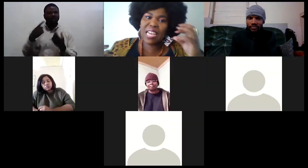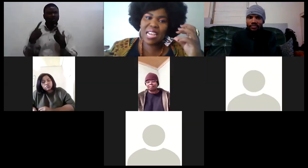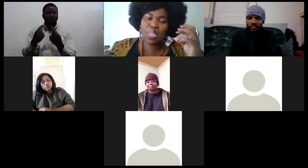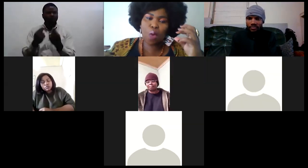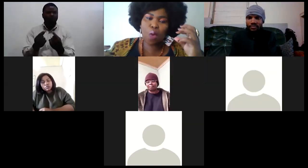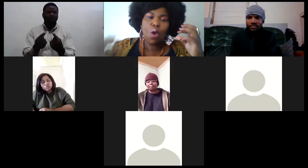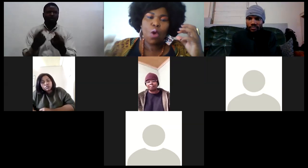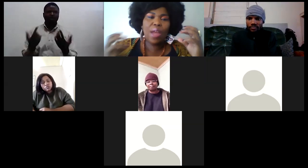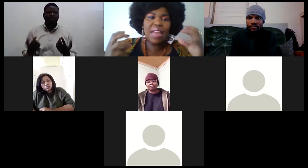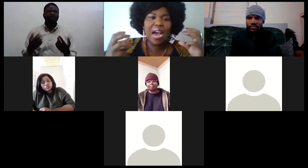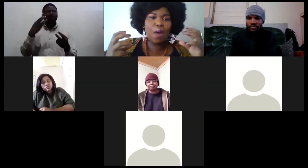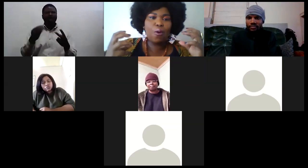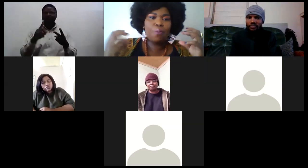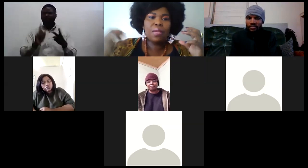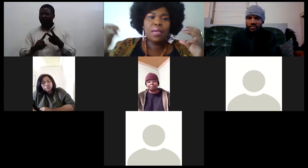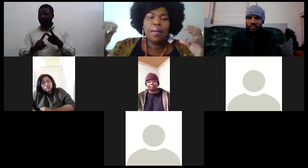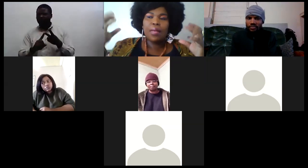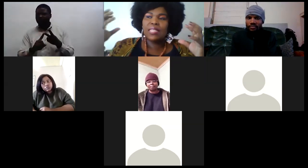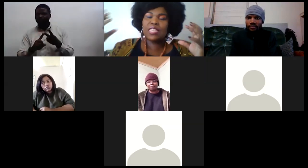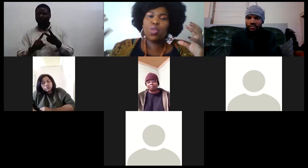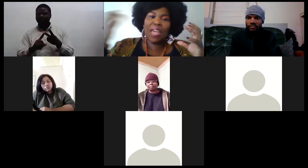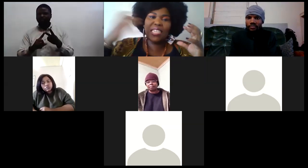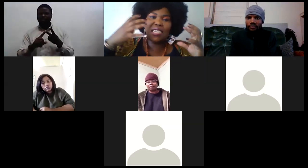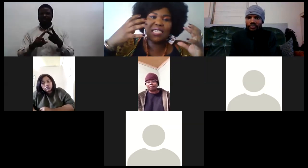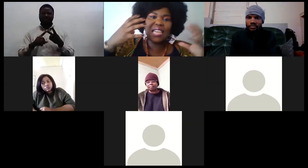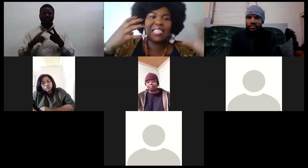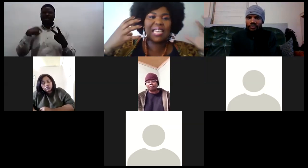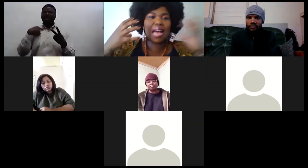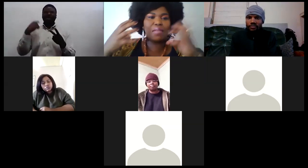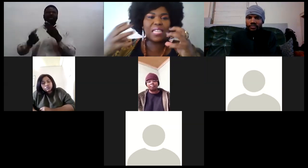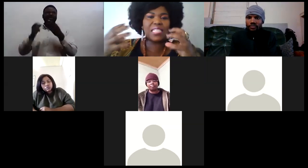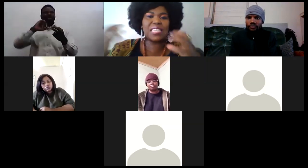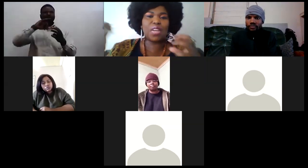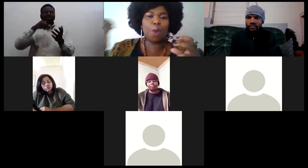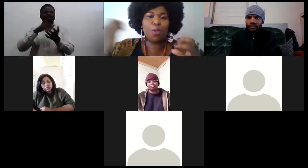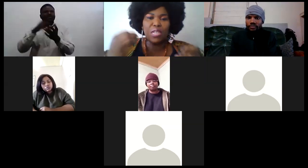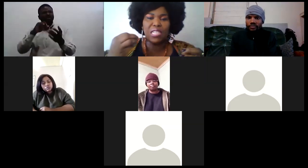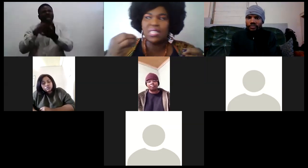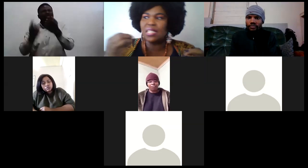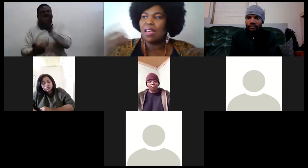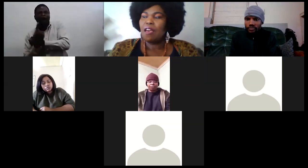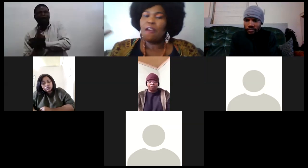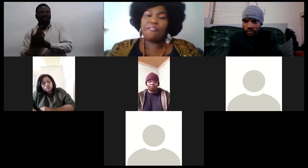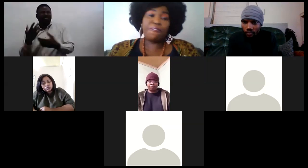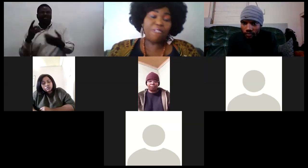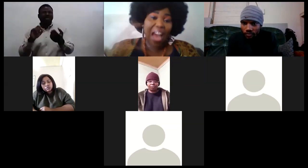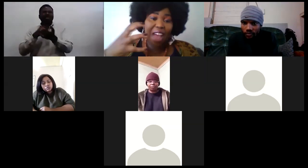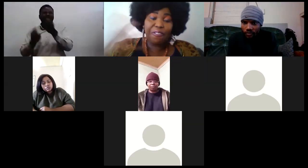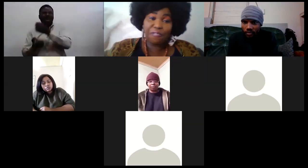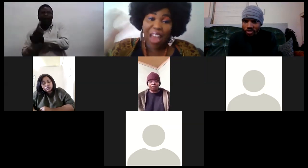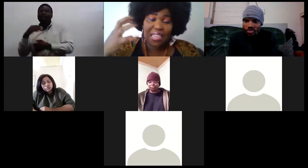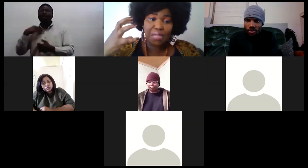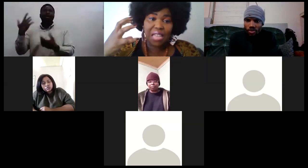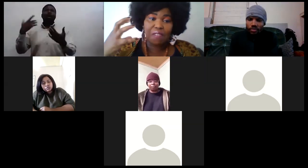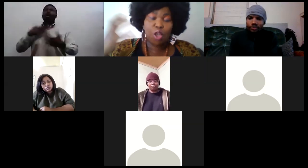spontaneous one where now situations and circumstances and opportunities black